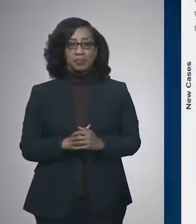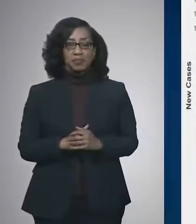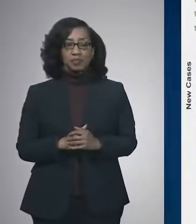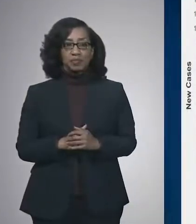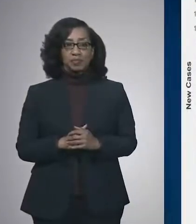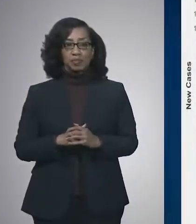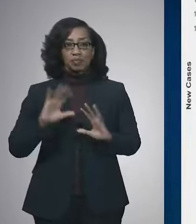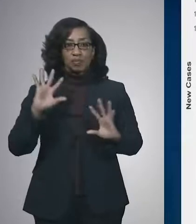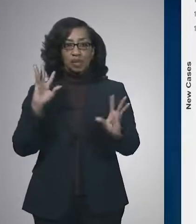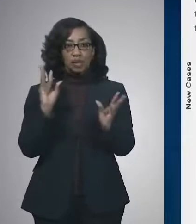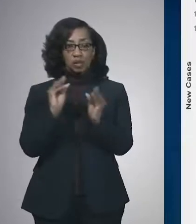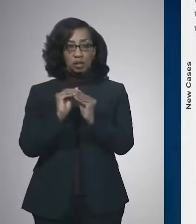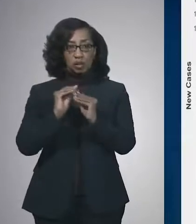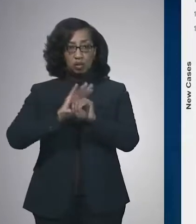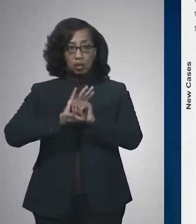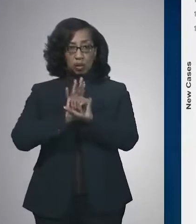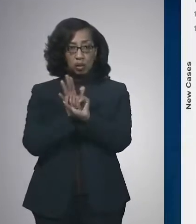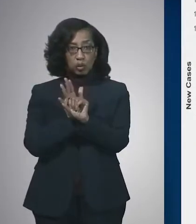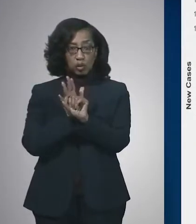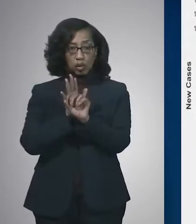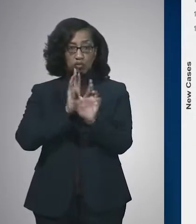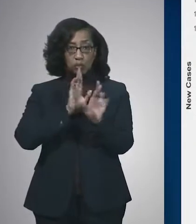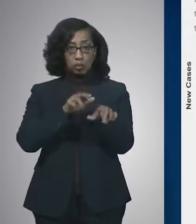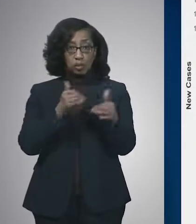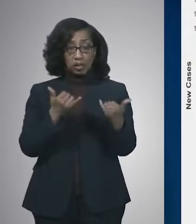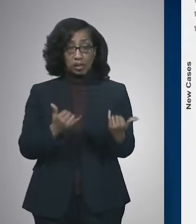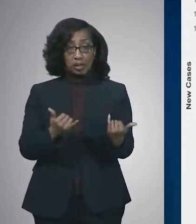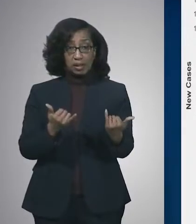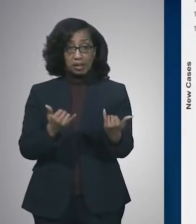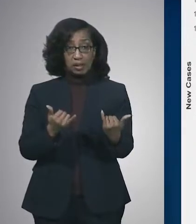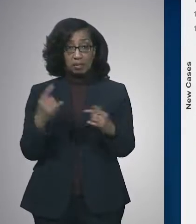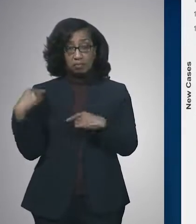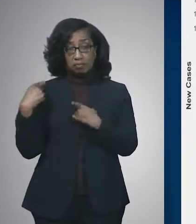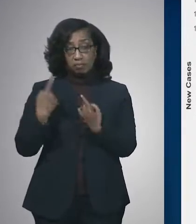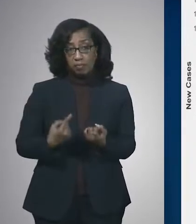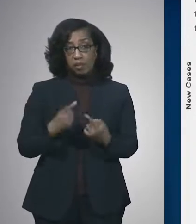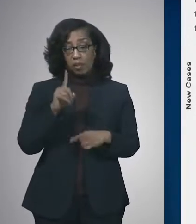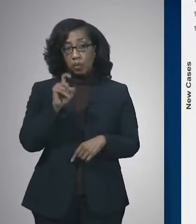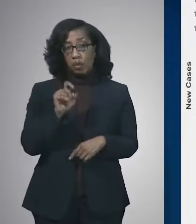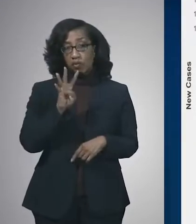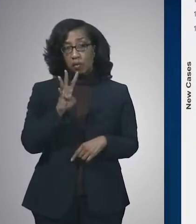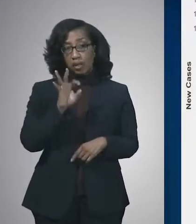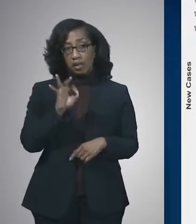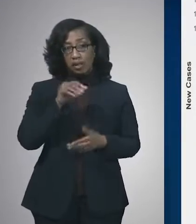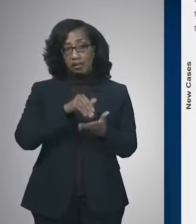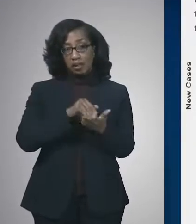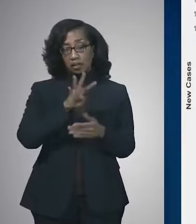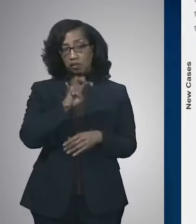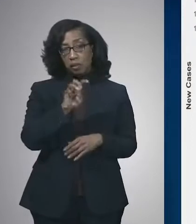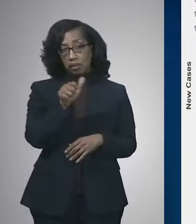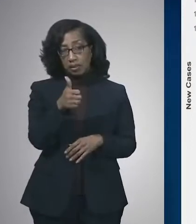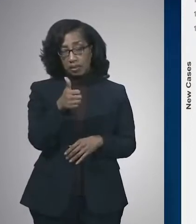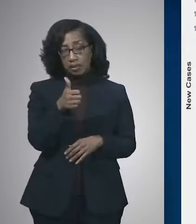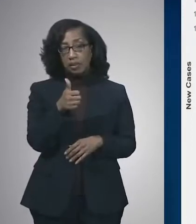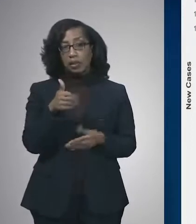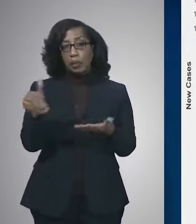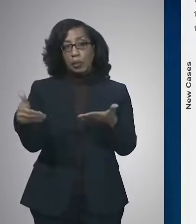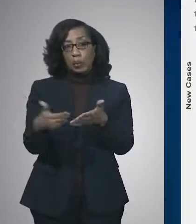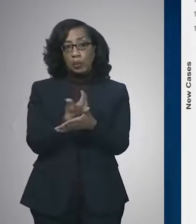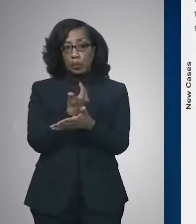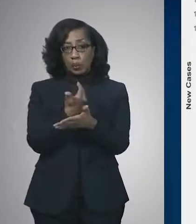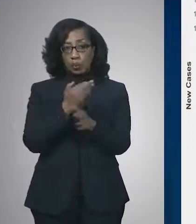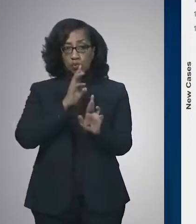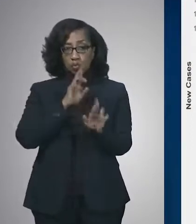Total COVID-19 cases reported today, to date, 149,410. New cases